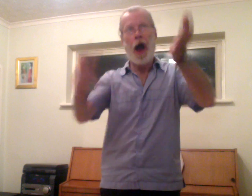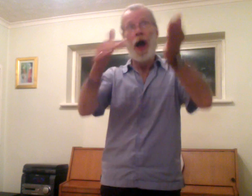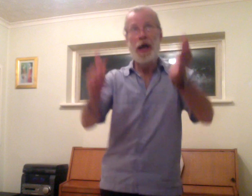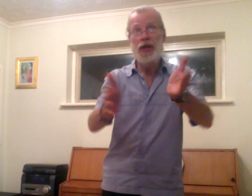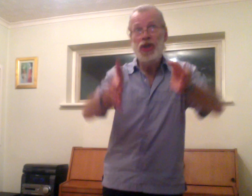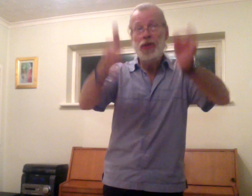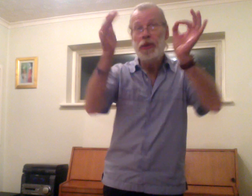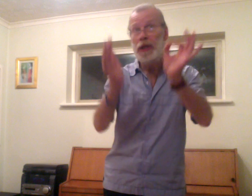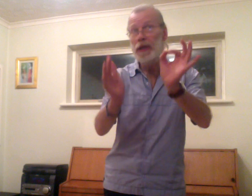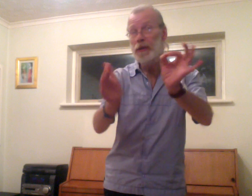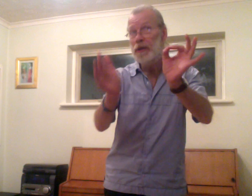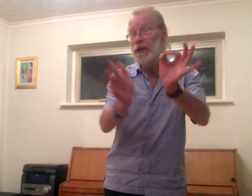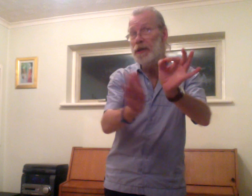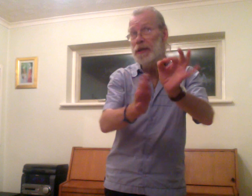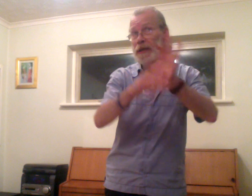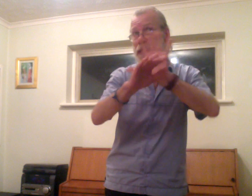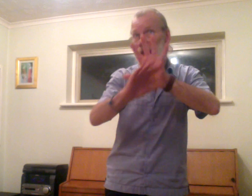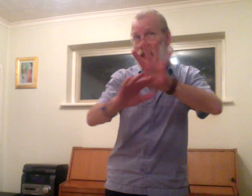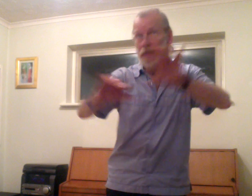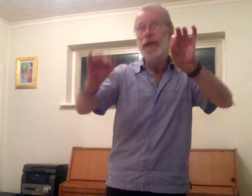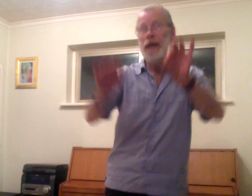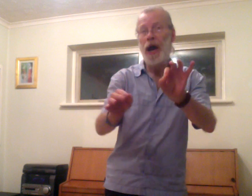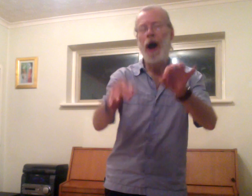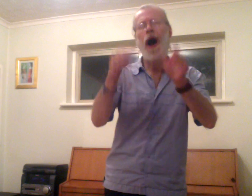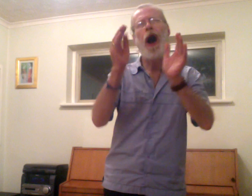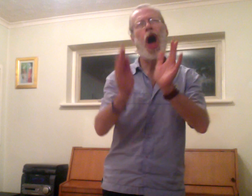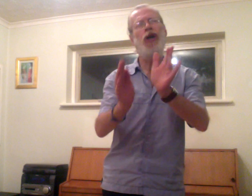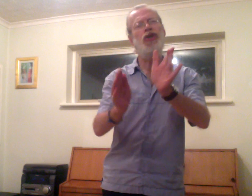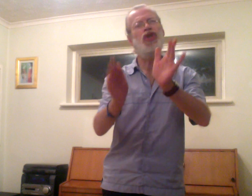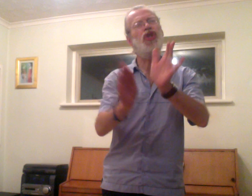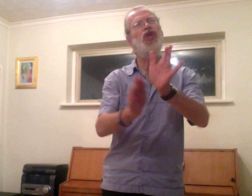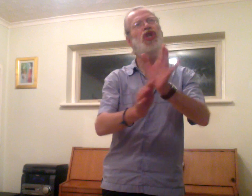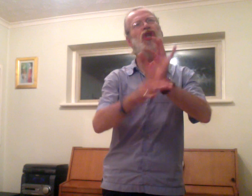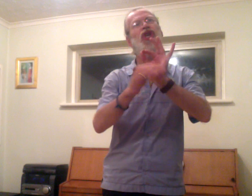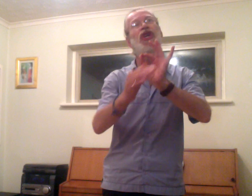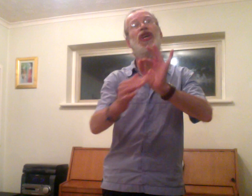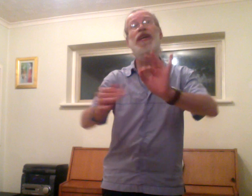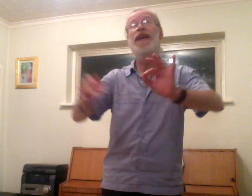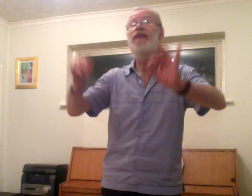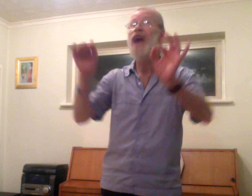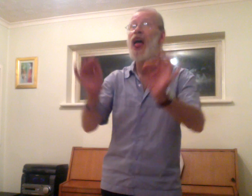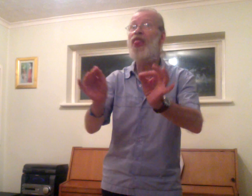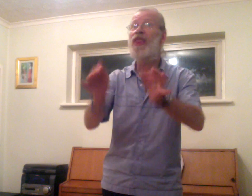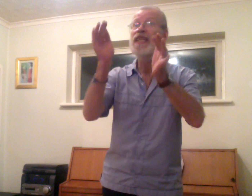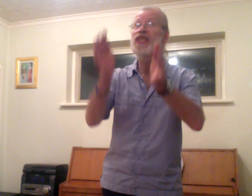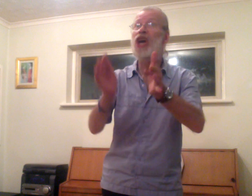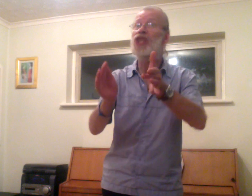Did we achieve success